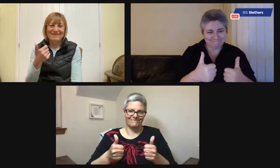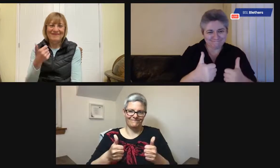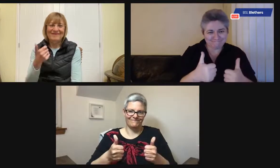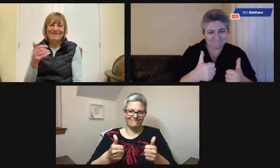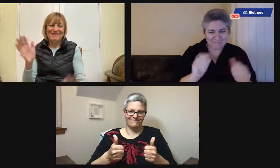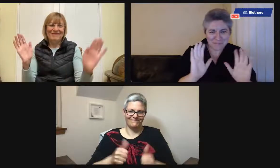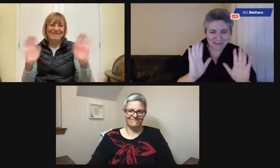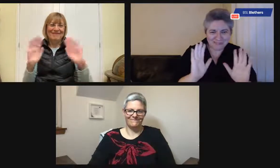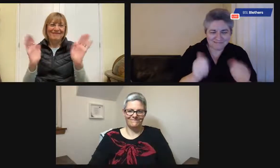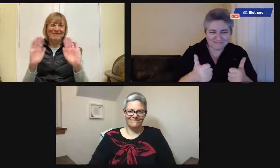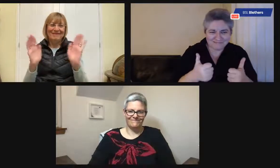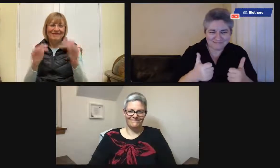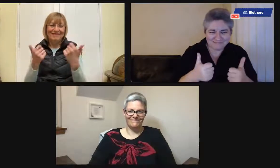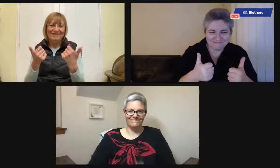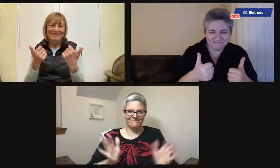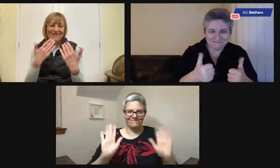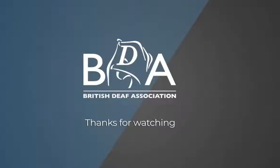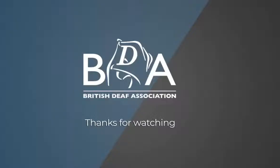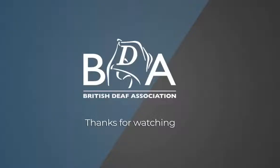enjoyed it. Good night. Thank you very much.